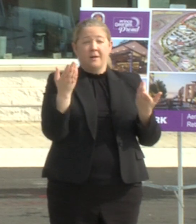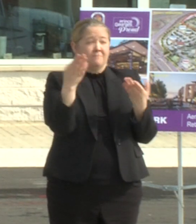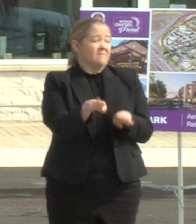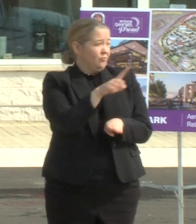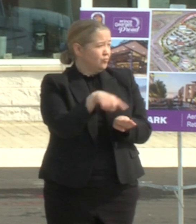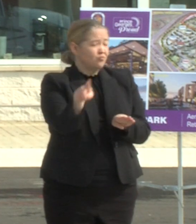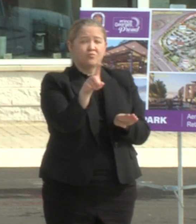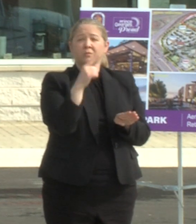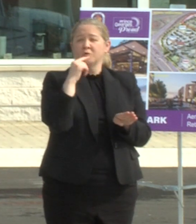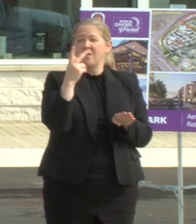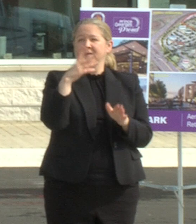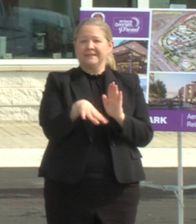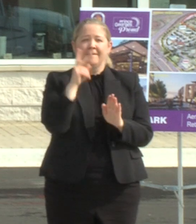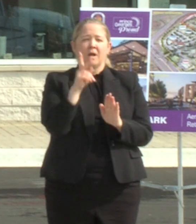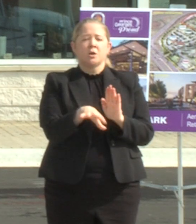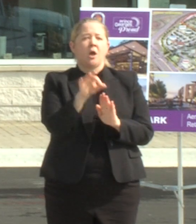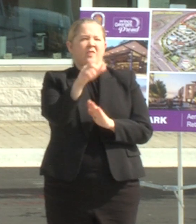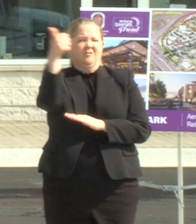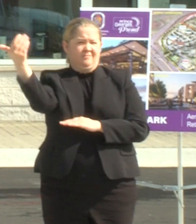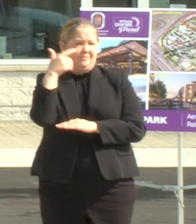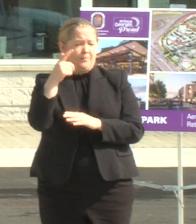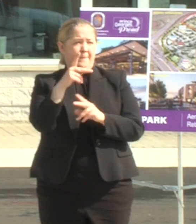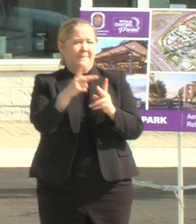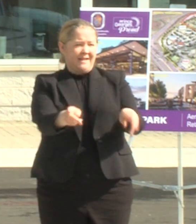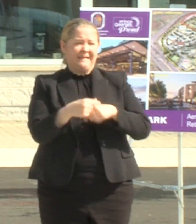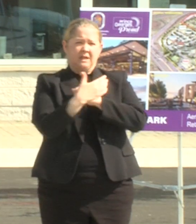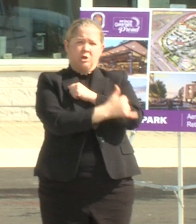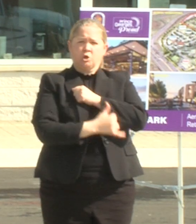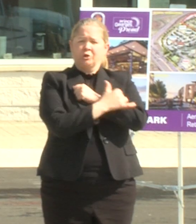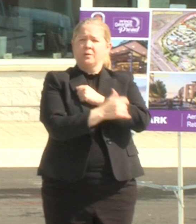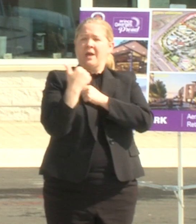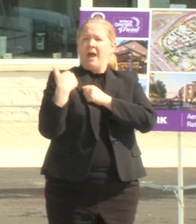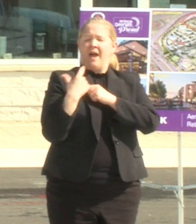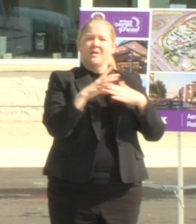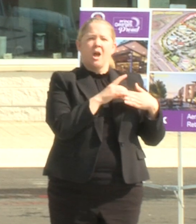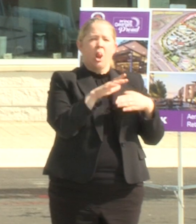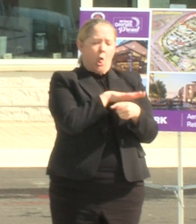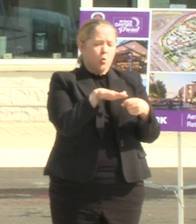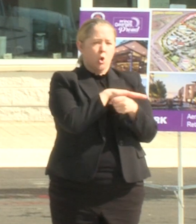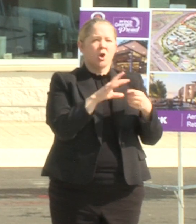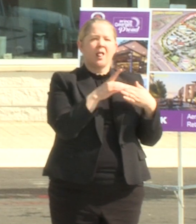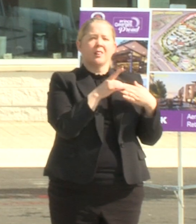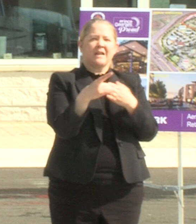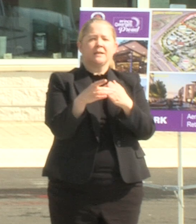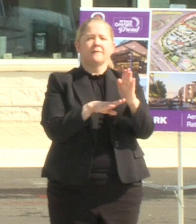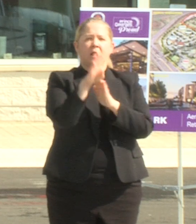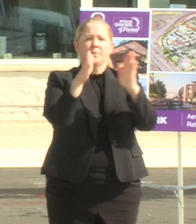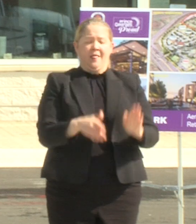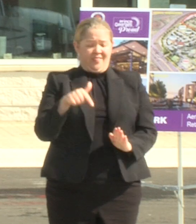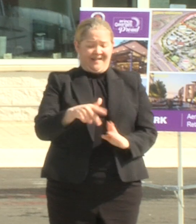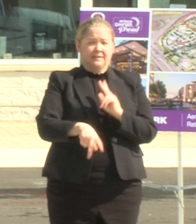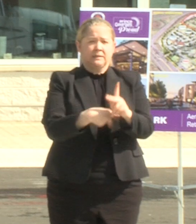else in the country where local minority developers a leading investment on this scale this kind of investment